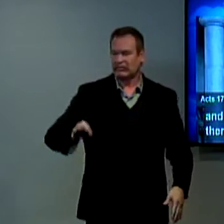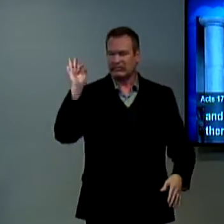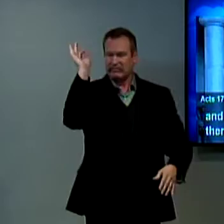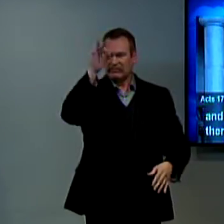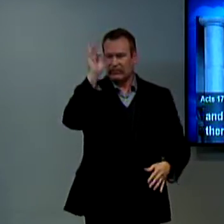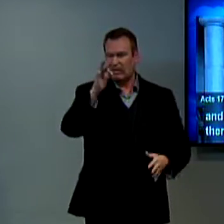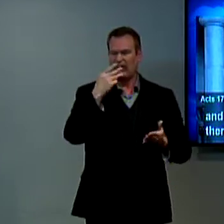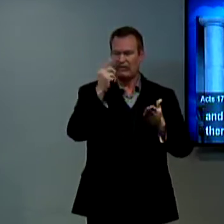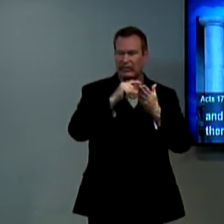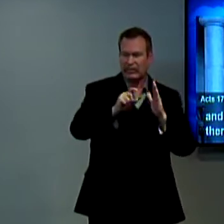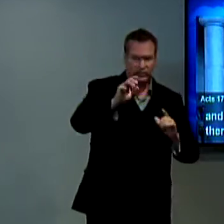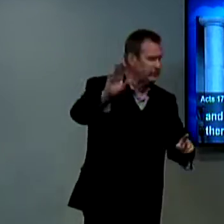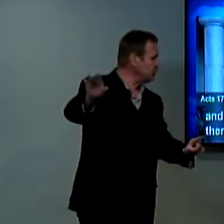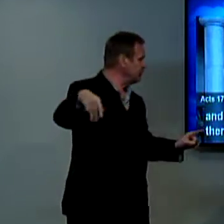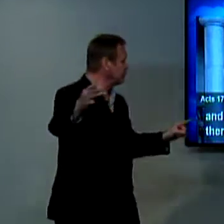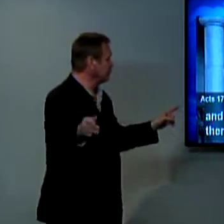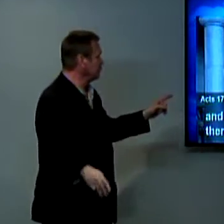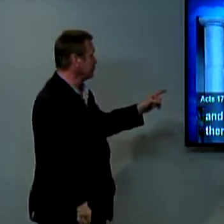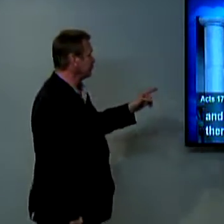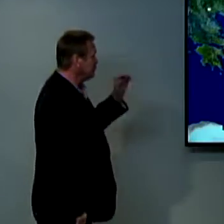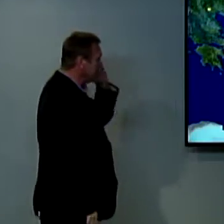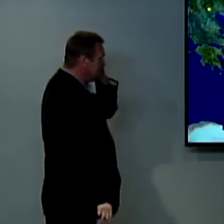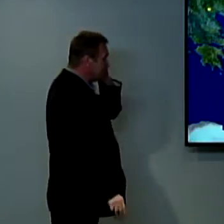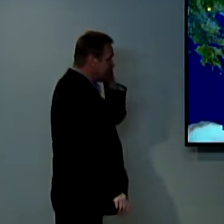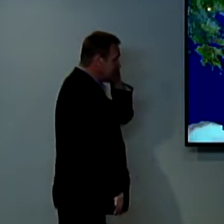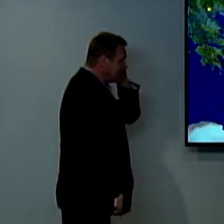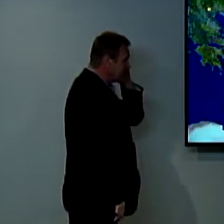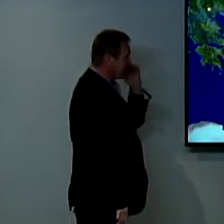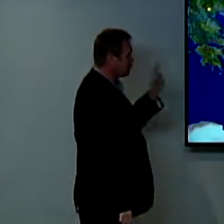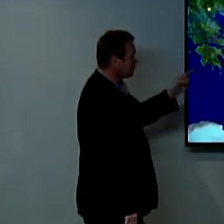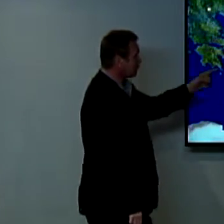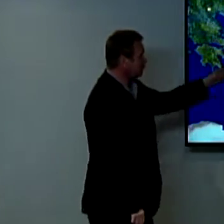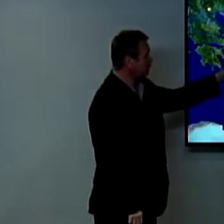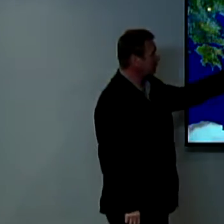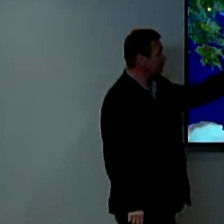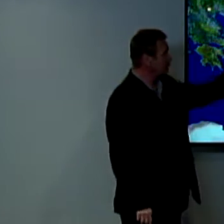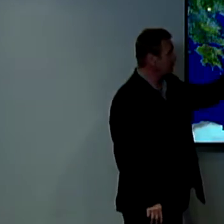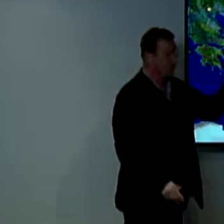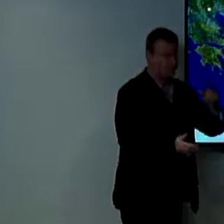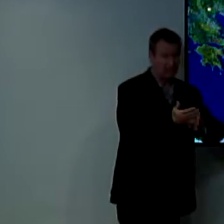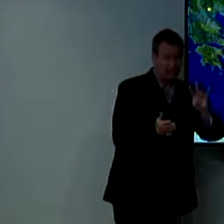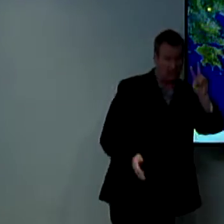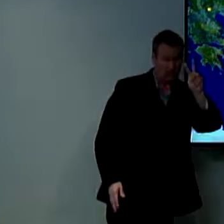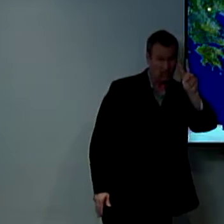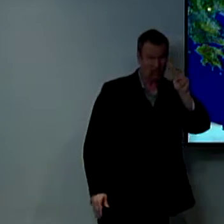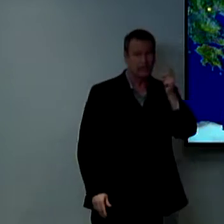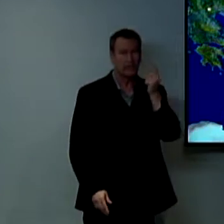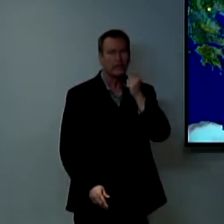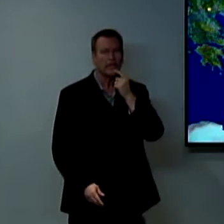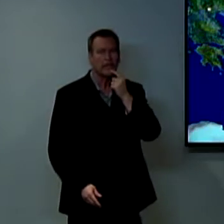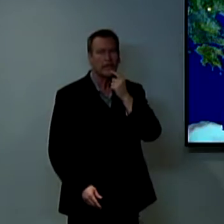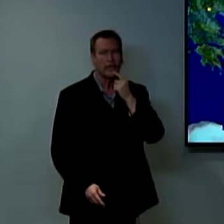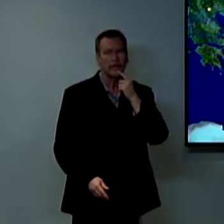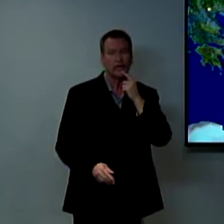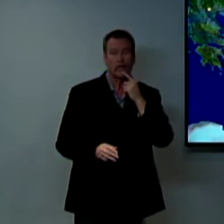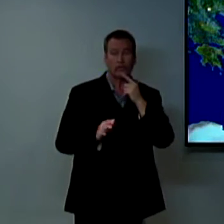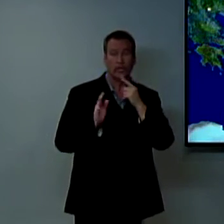would preach about Jesus Christ and tell the Bible about who Jesus Christ was so we look at this and we see on this slide here in Acts